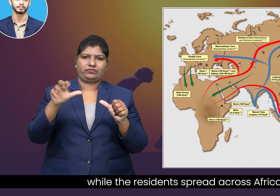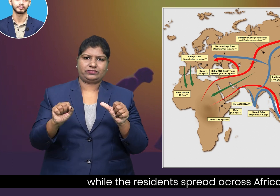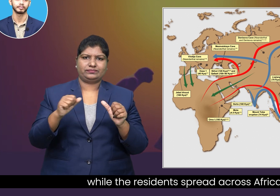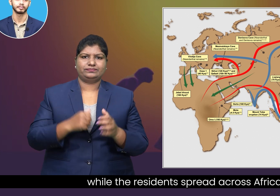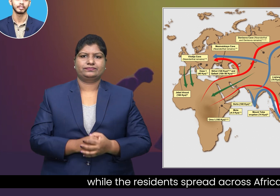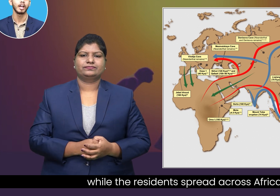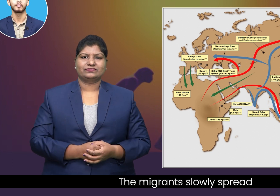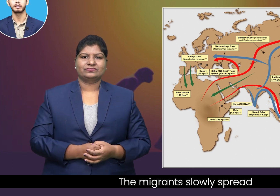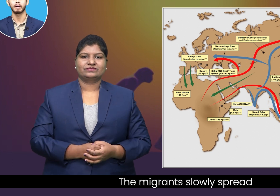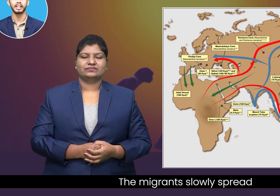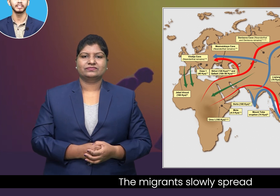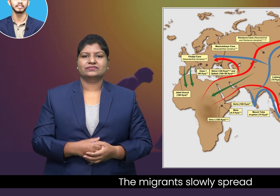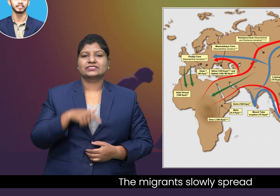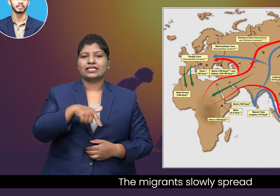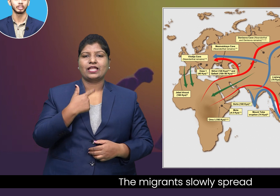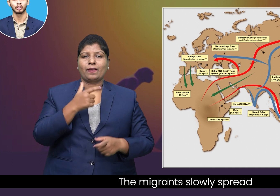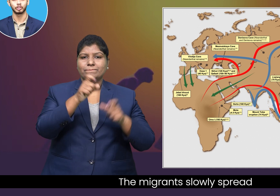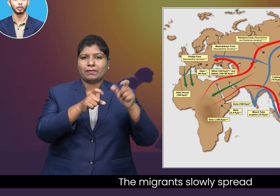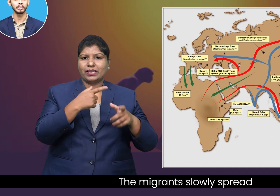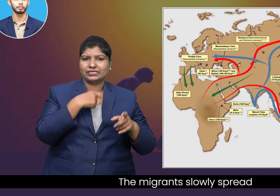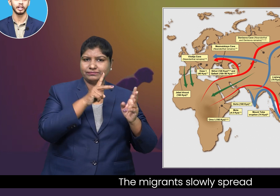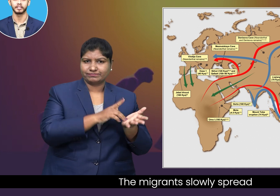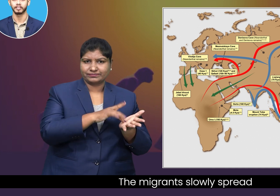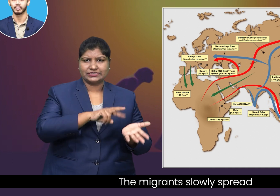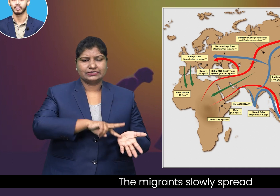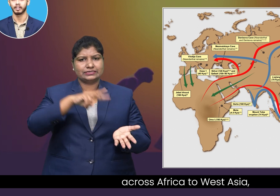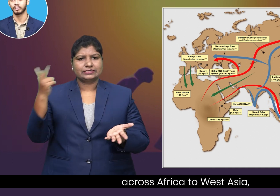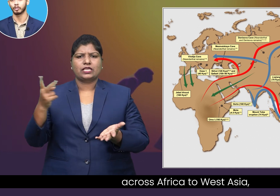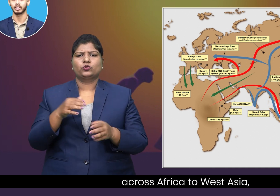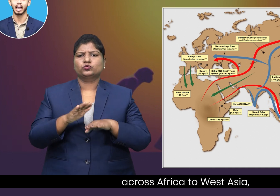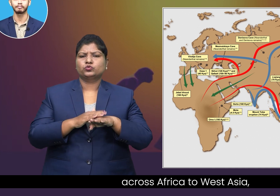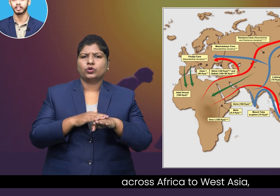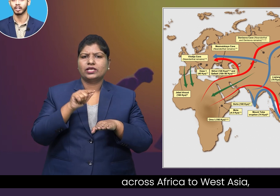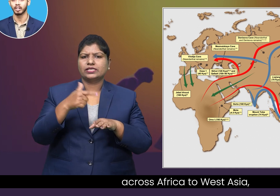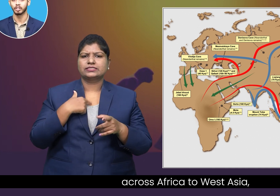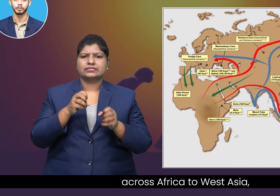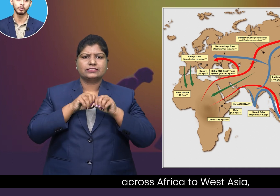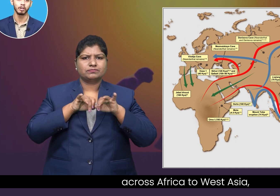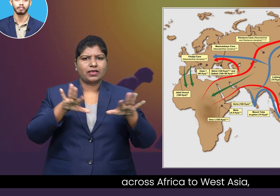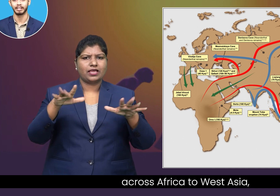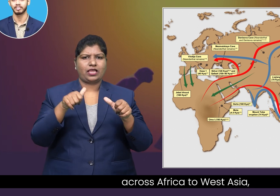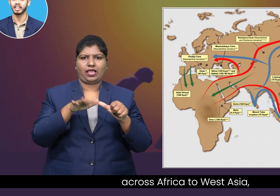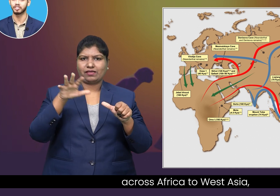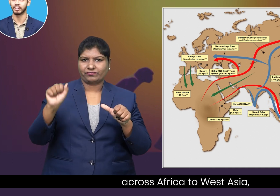The migrants slowly spread across Africa to West Asia,